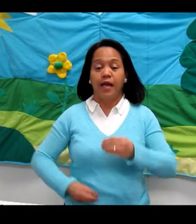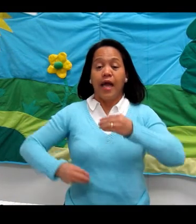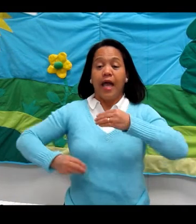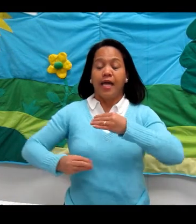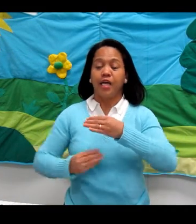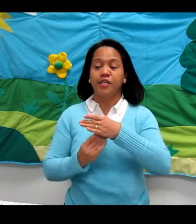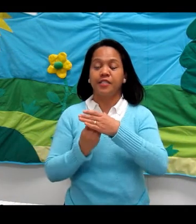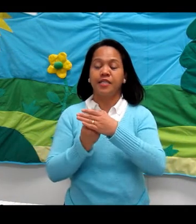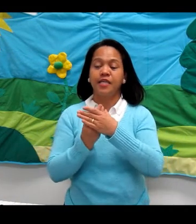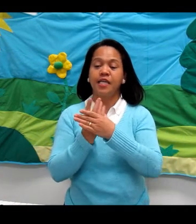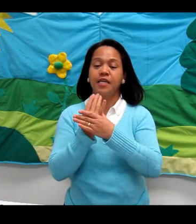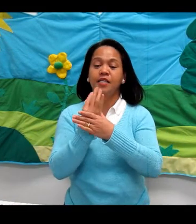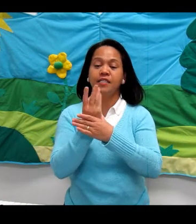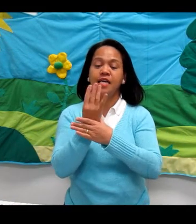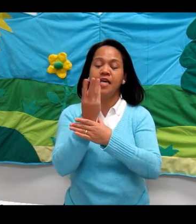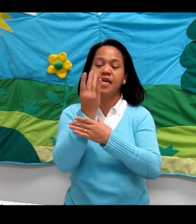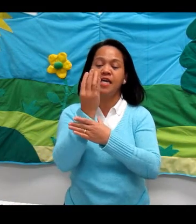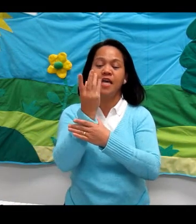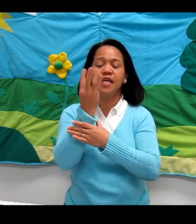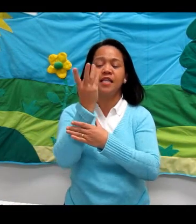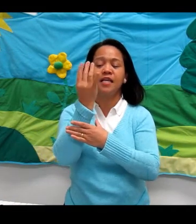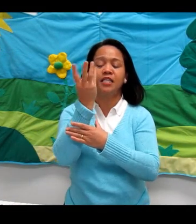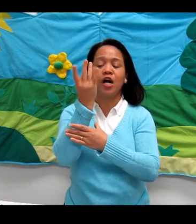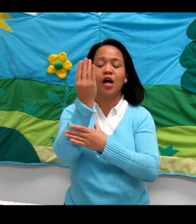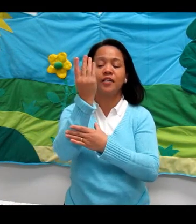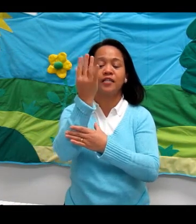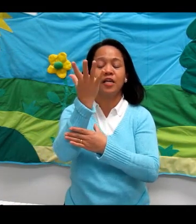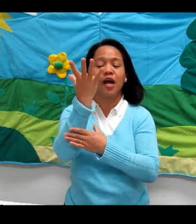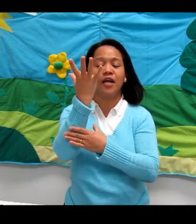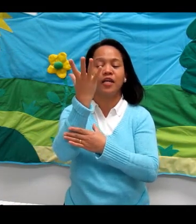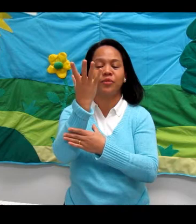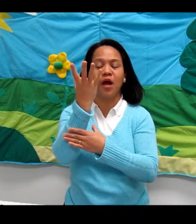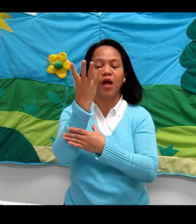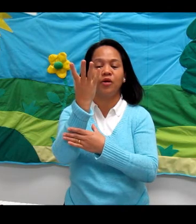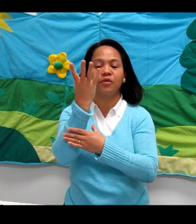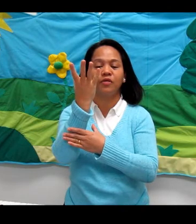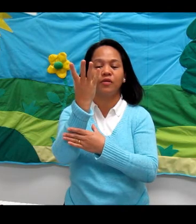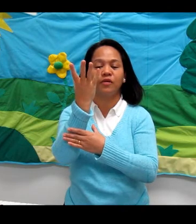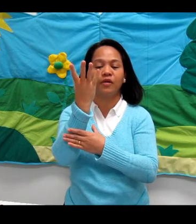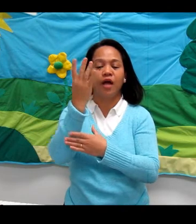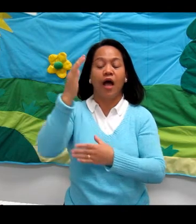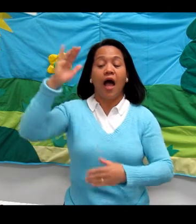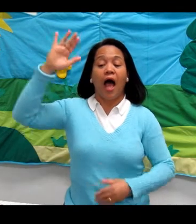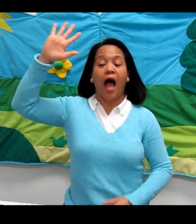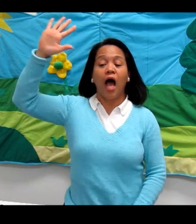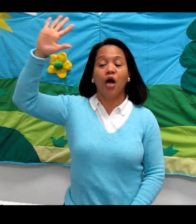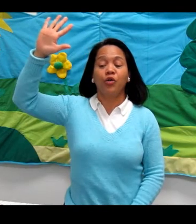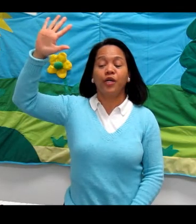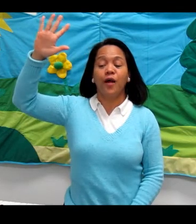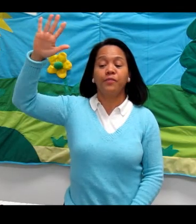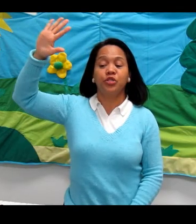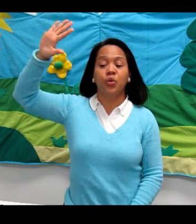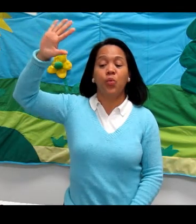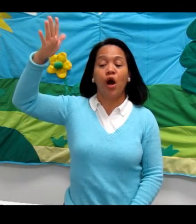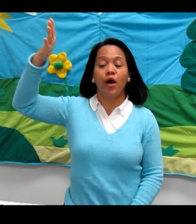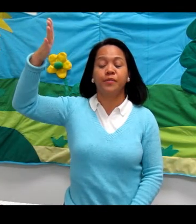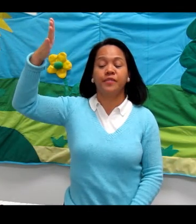Here's a little seed in the dark, dark ground. Out comes the warm sun,